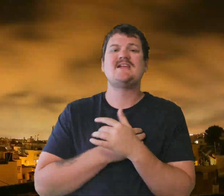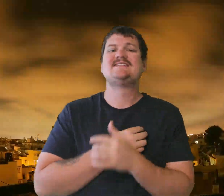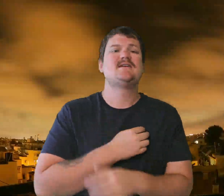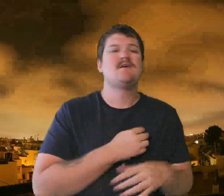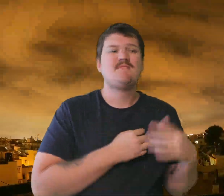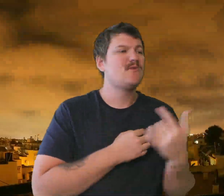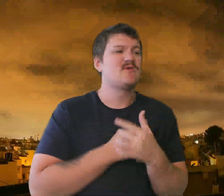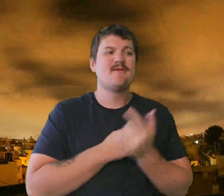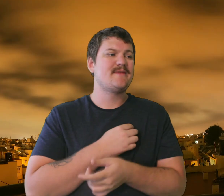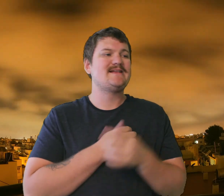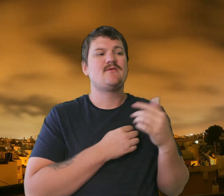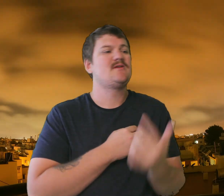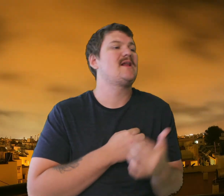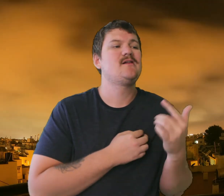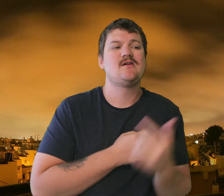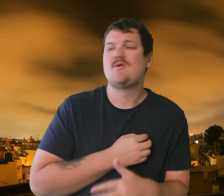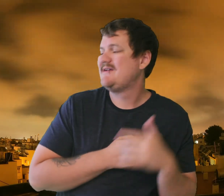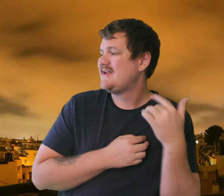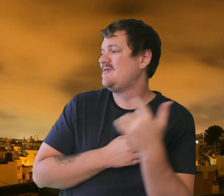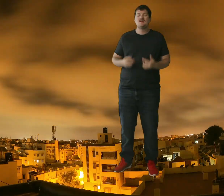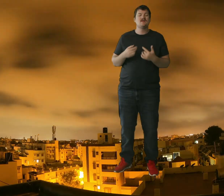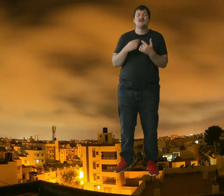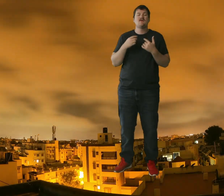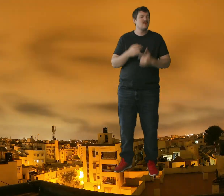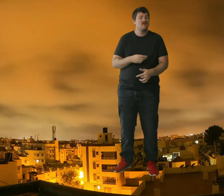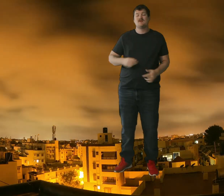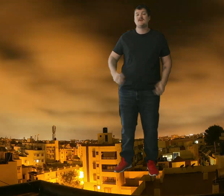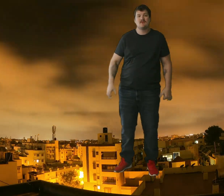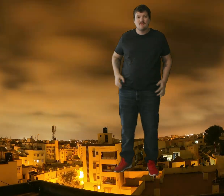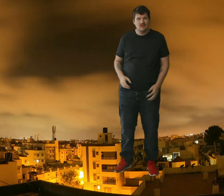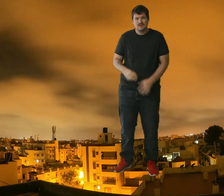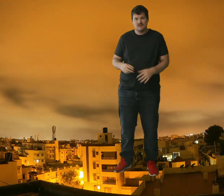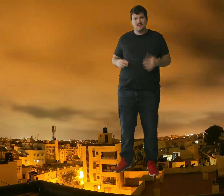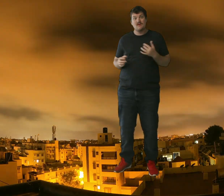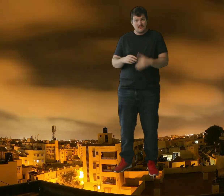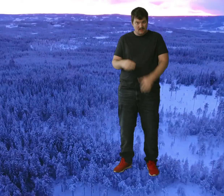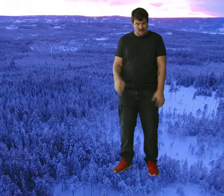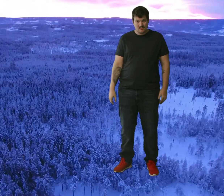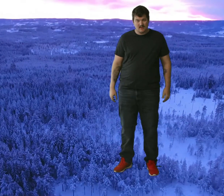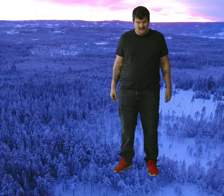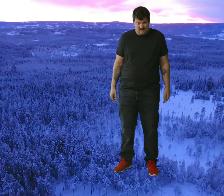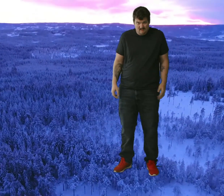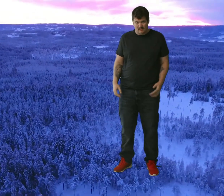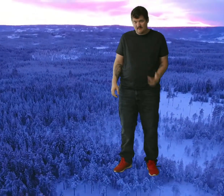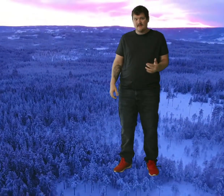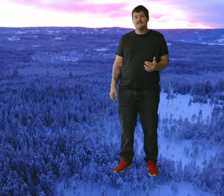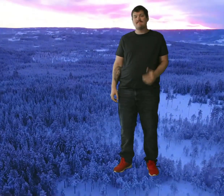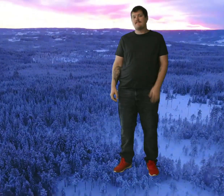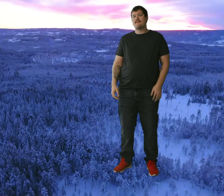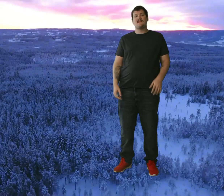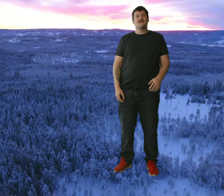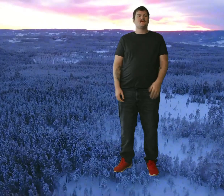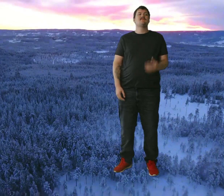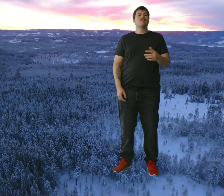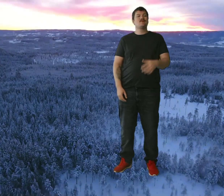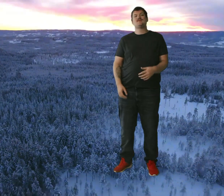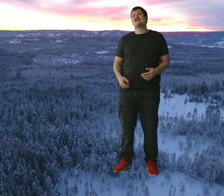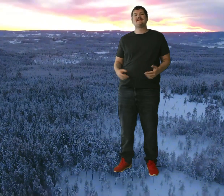hits You want to rotate and tick, but you're stuck with the click I blow this out of proportion, overexcited as I give you a flick They never learn